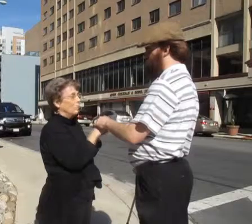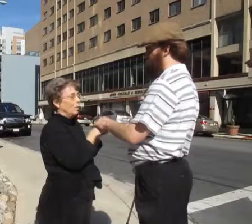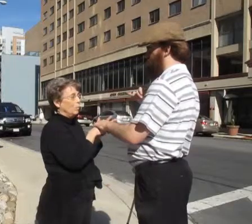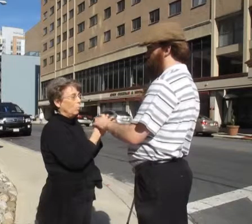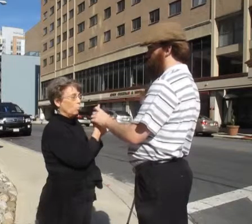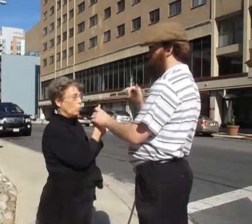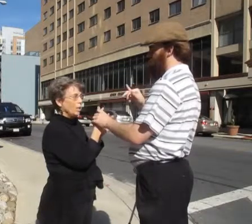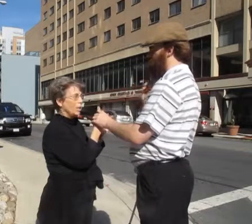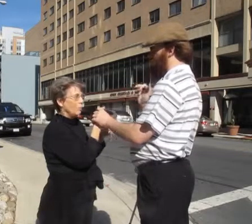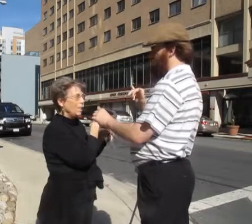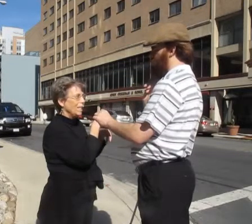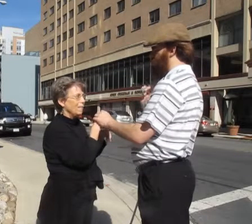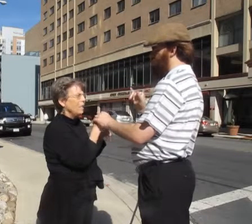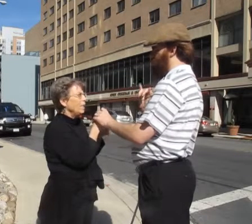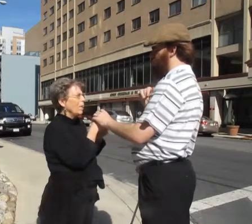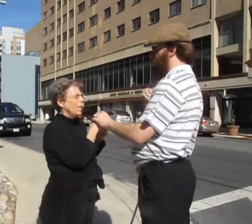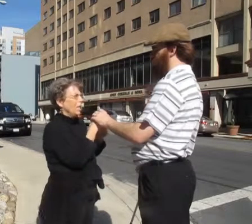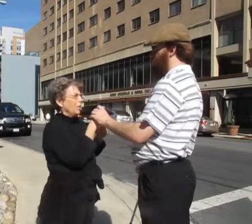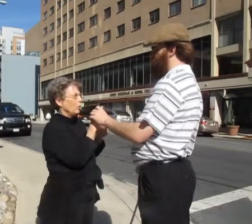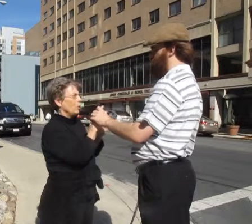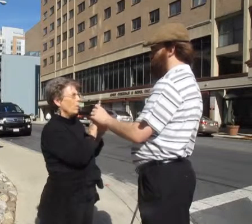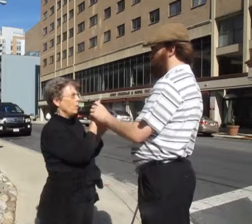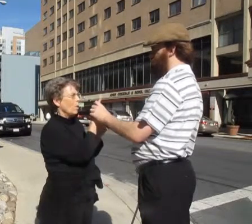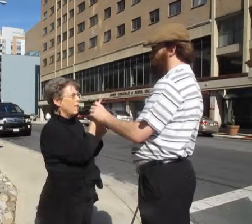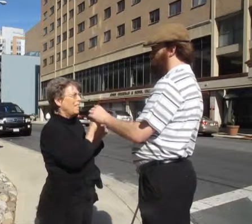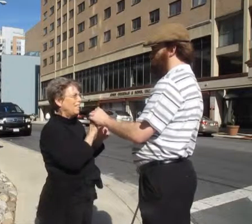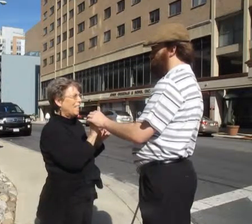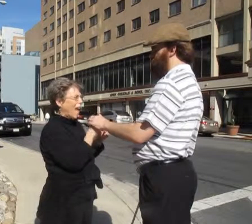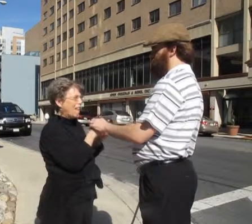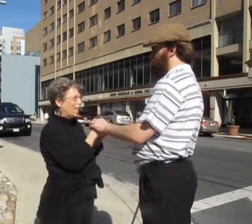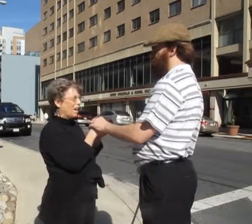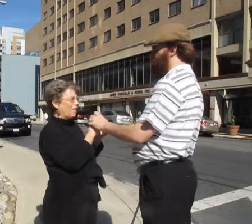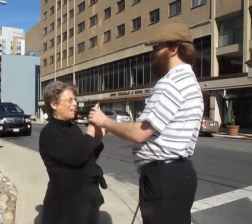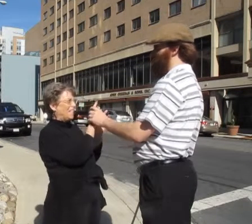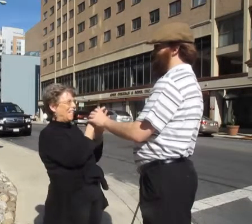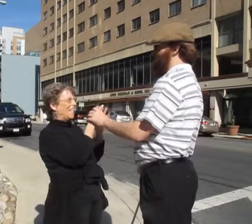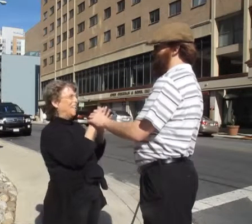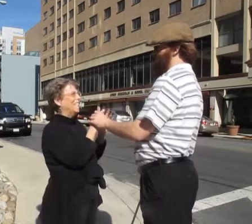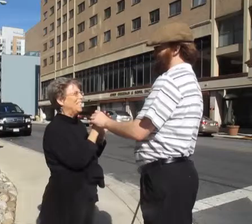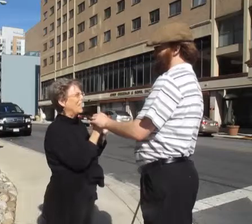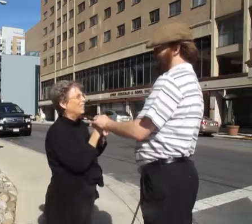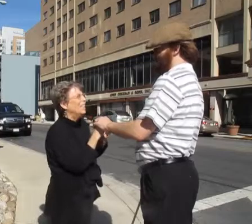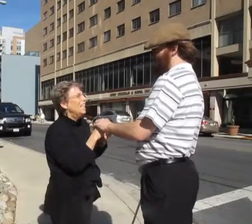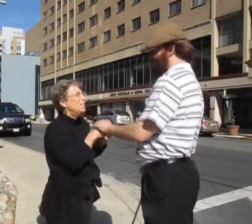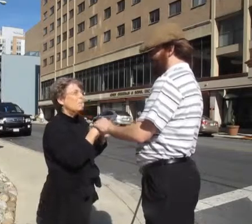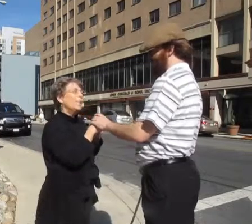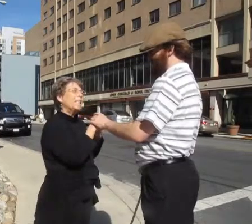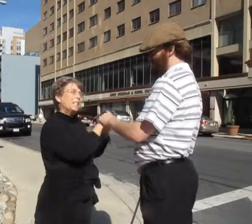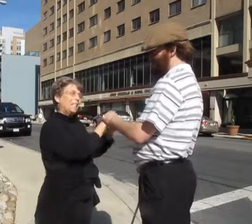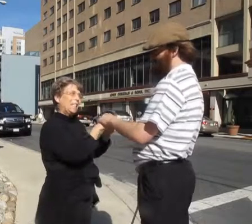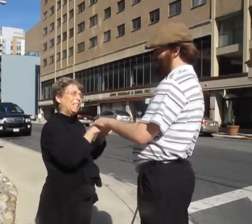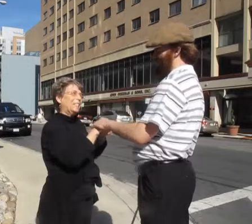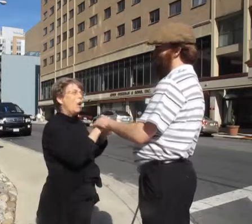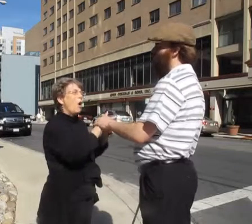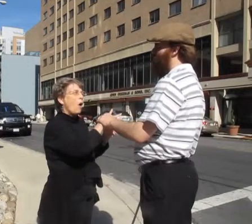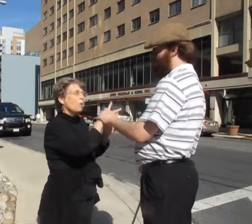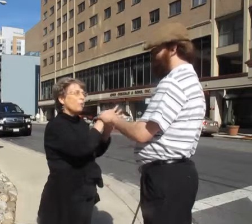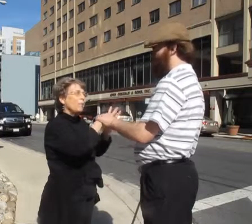once you needed it, but anyway, it's only like one-tenth of a second, so pretty consistent. All three